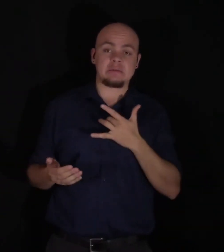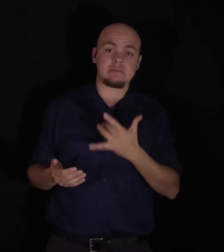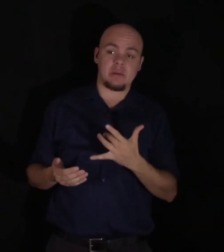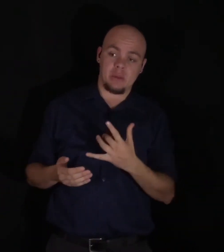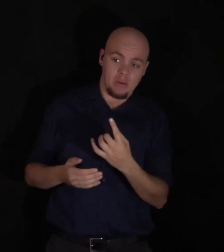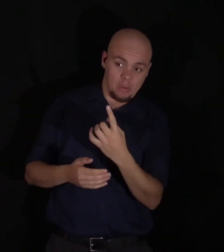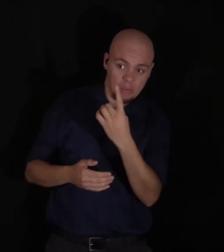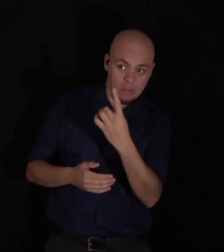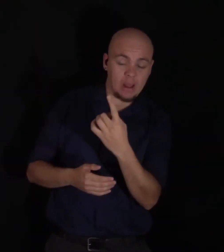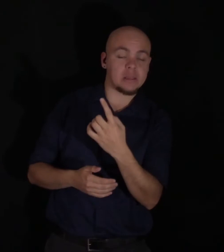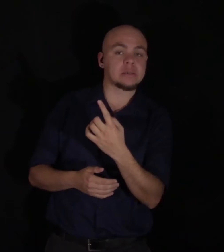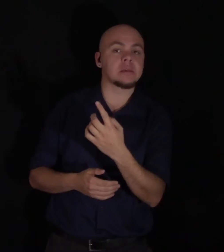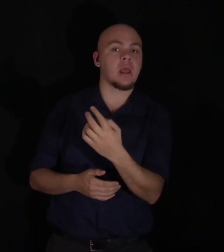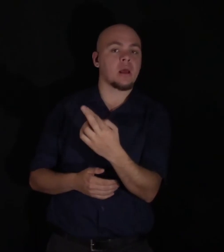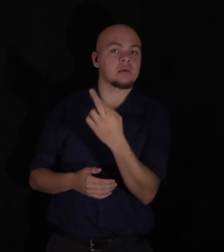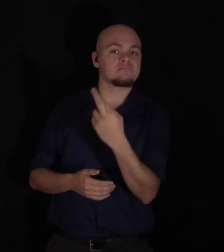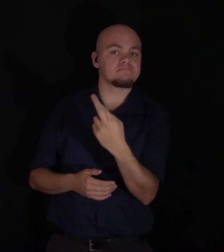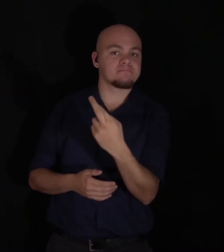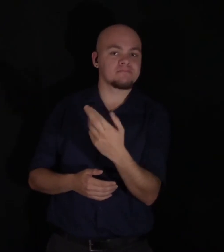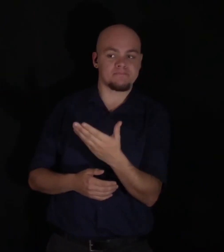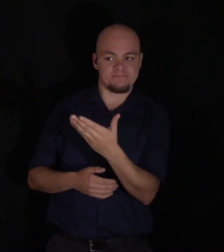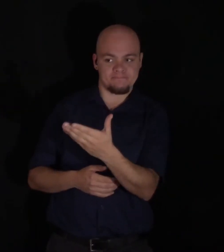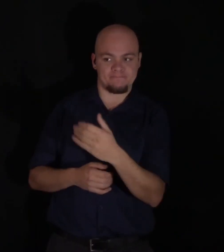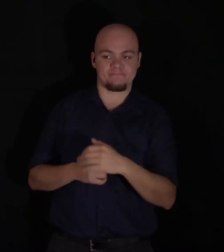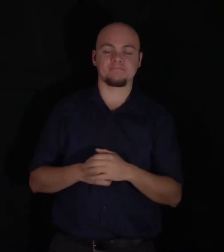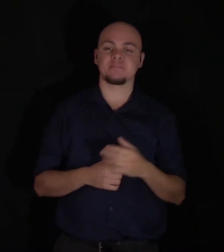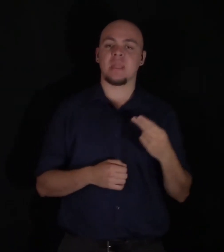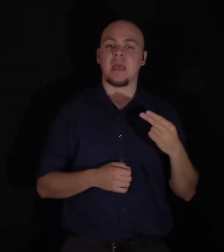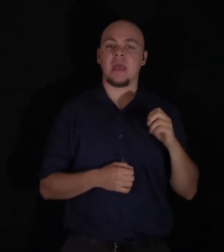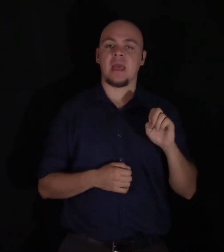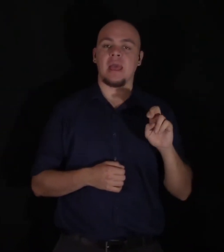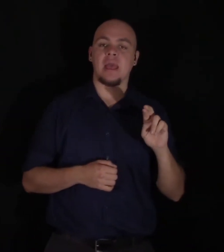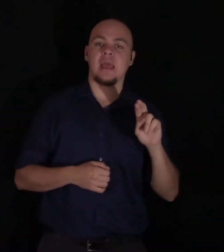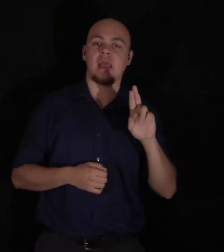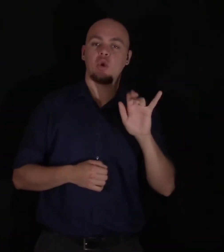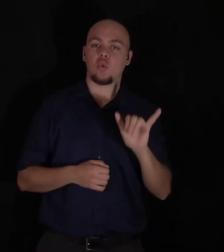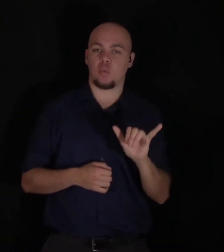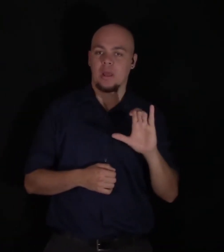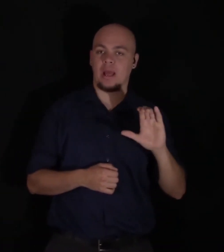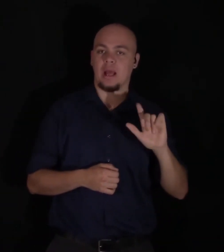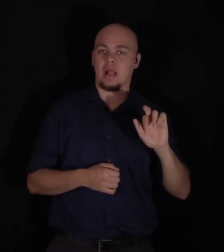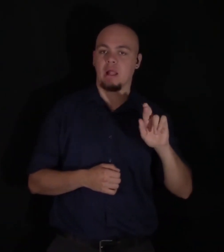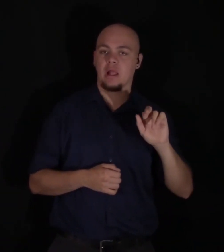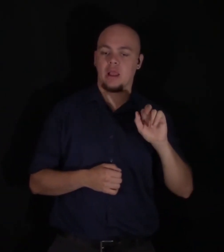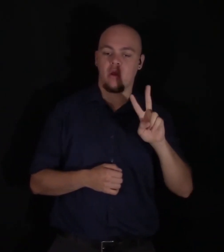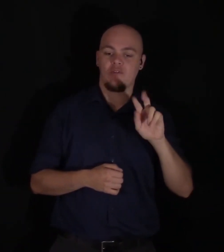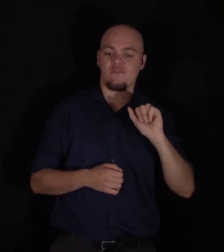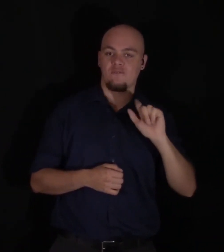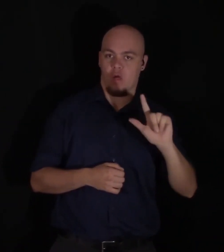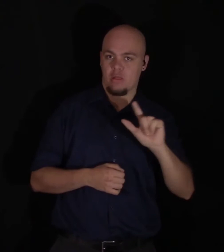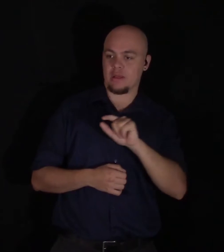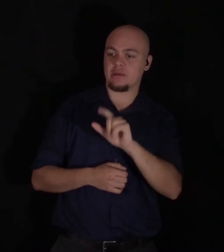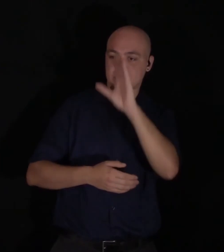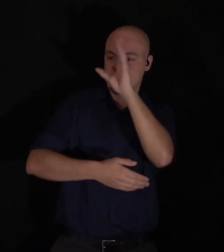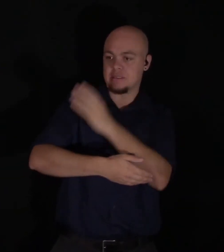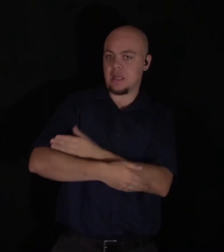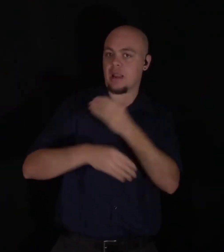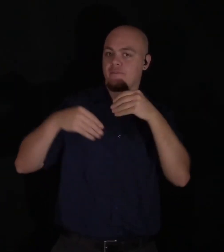friendship to one among them. Henry Clerval was the son of a merchant of Geneva. He was a boy of